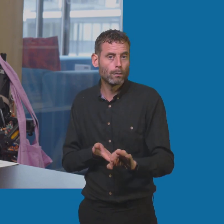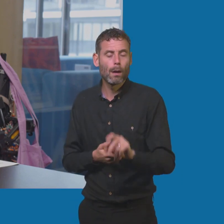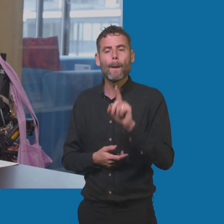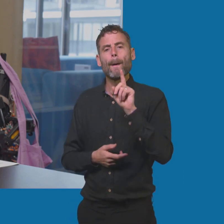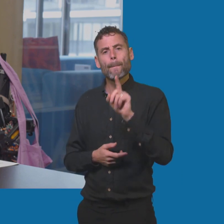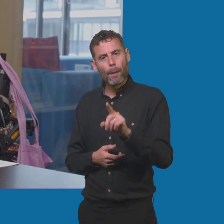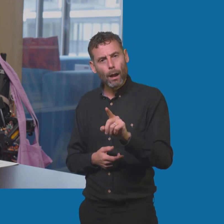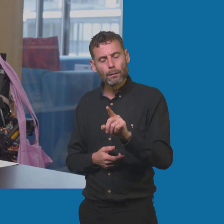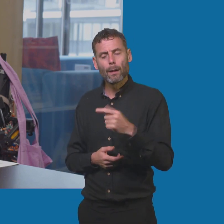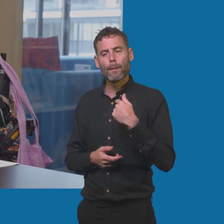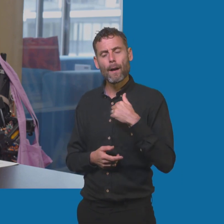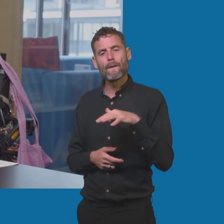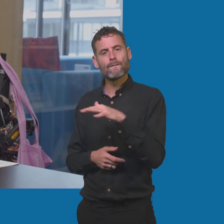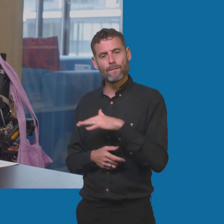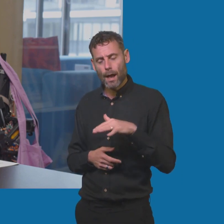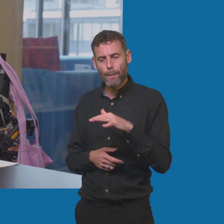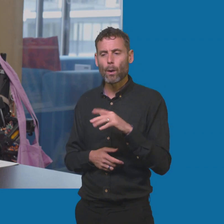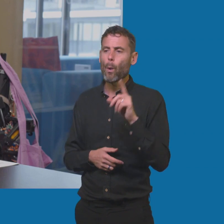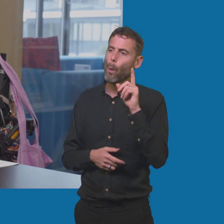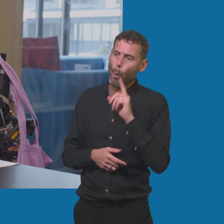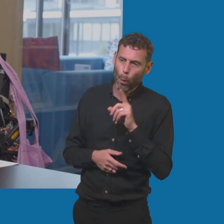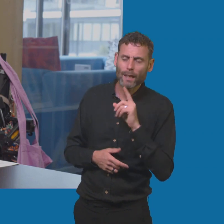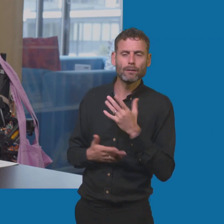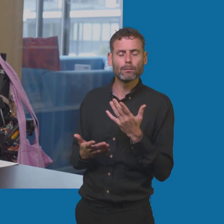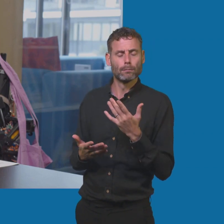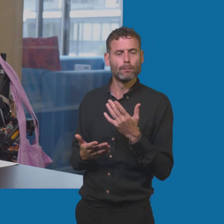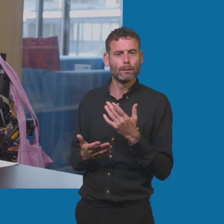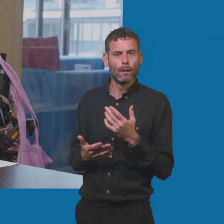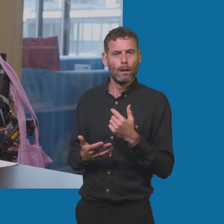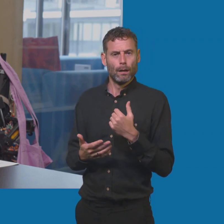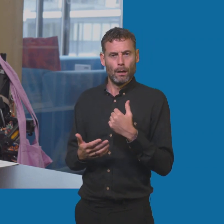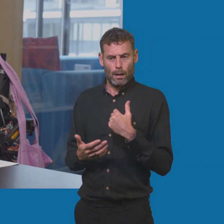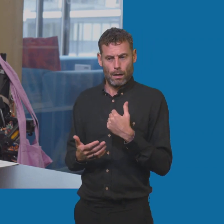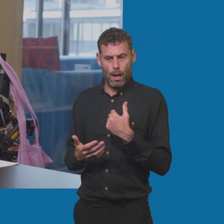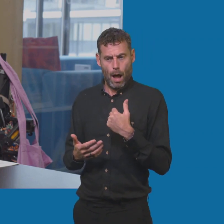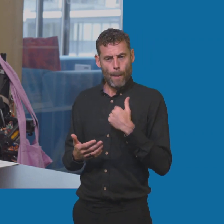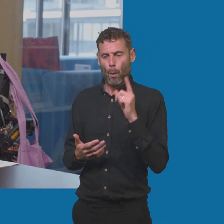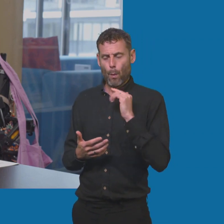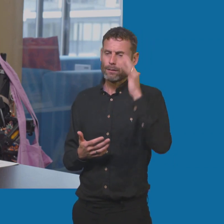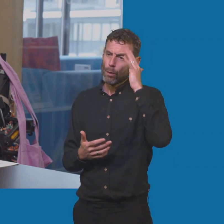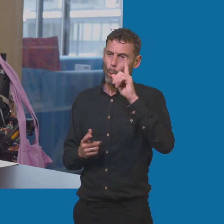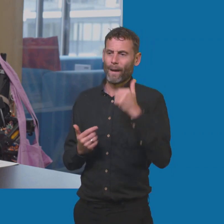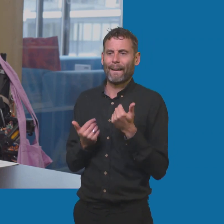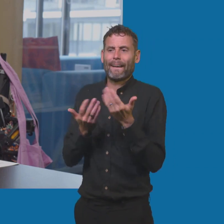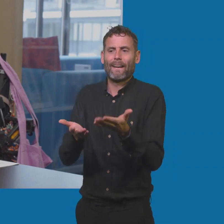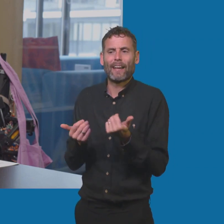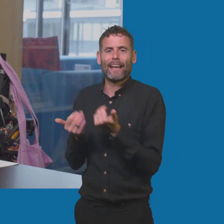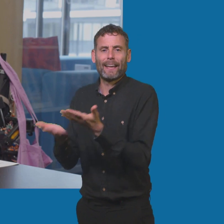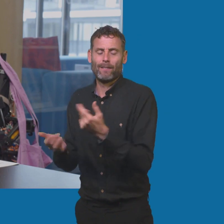you know, I'm not trying to virtual signal here, but I've always really enjoyed, I'm a gift giver to begin with. That's definitely my German blood. Like I like gift